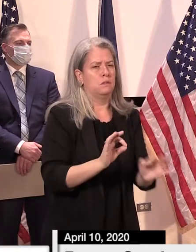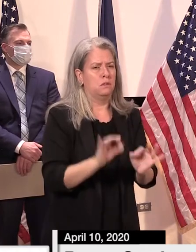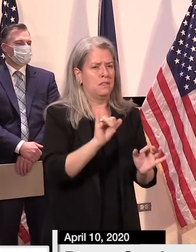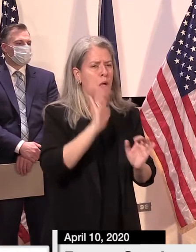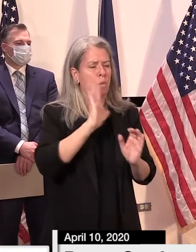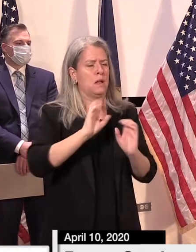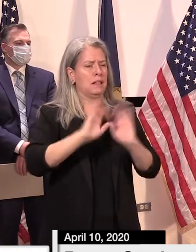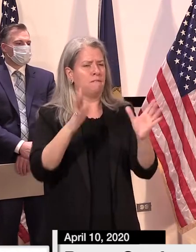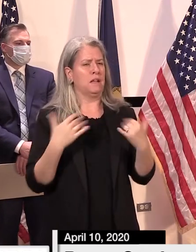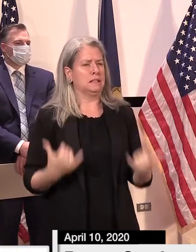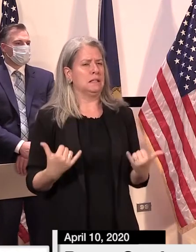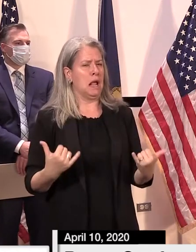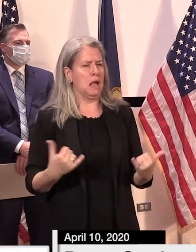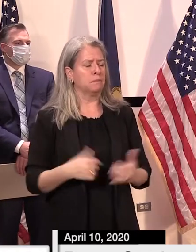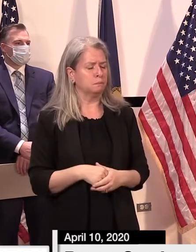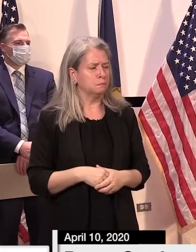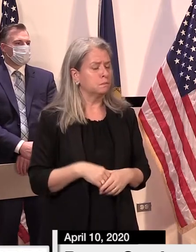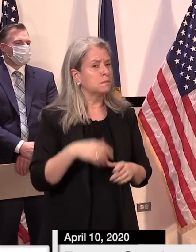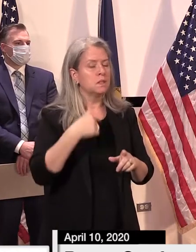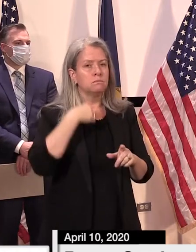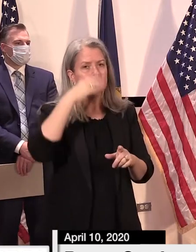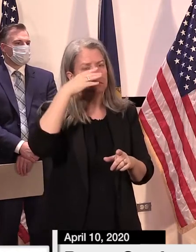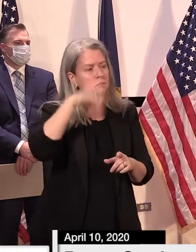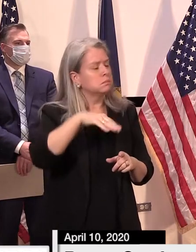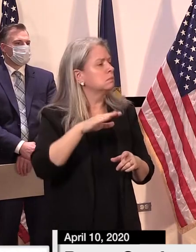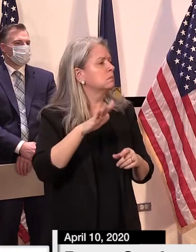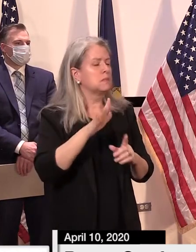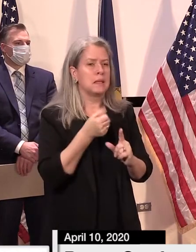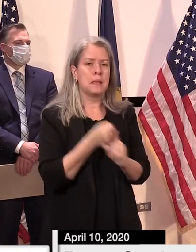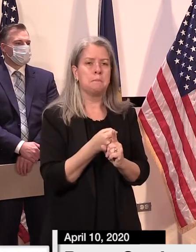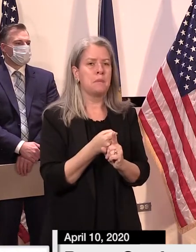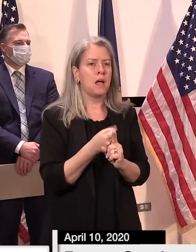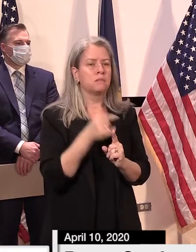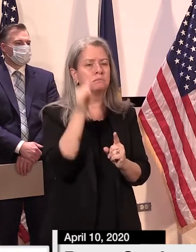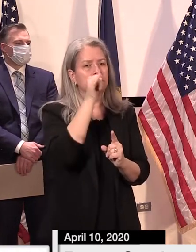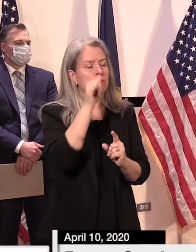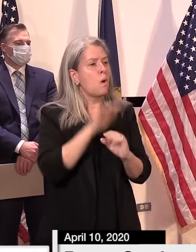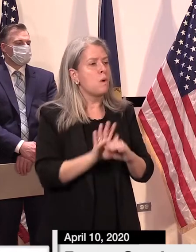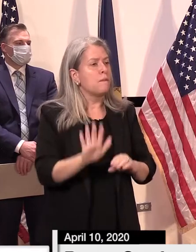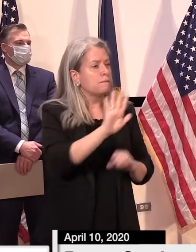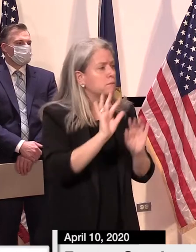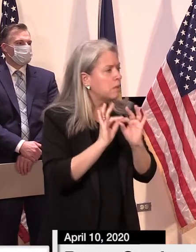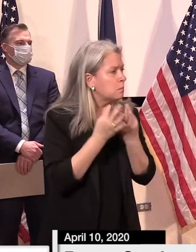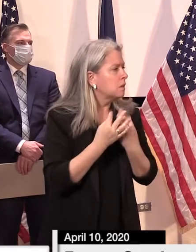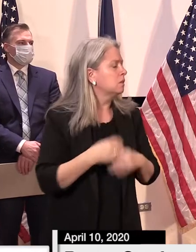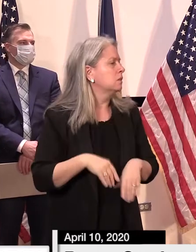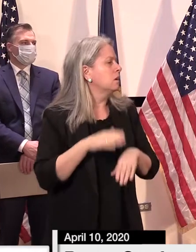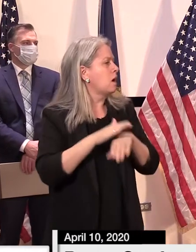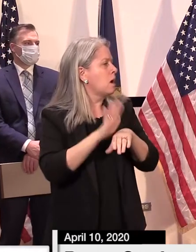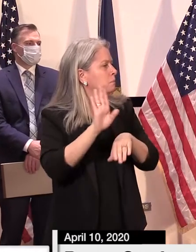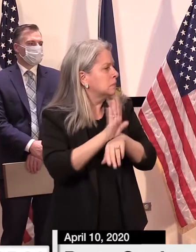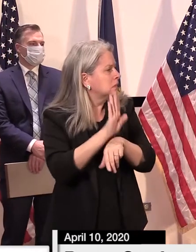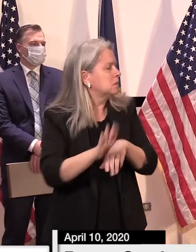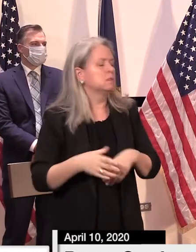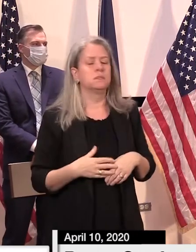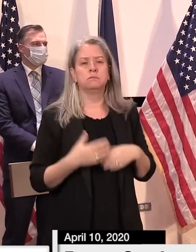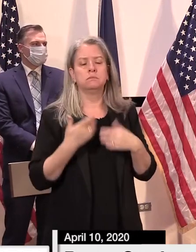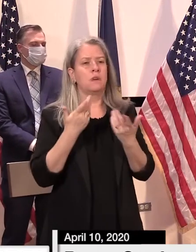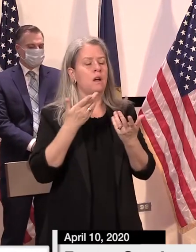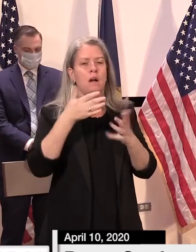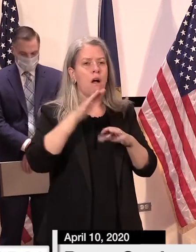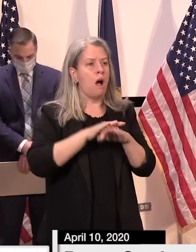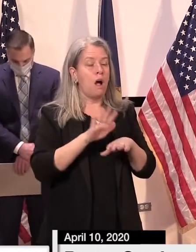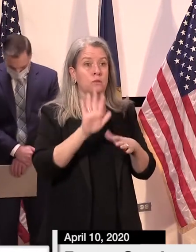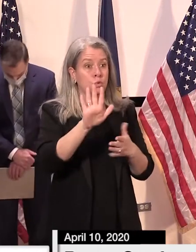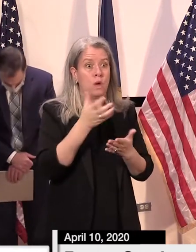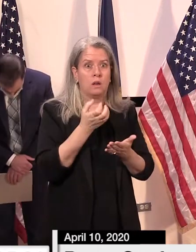taken over the last five weeks are having on families, the economy, and businesses across the state. I'll continue to